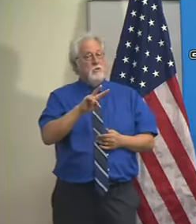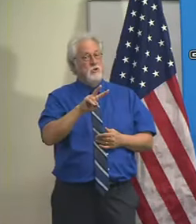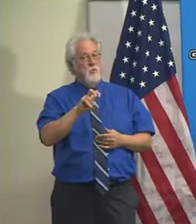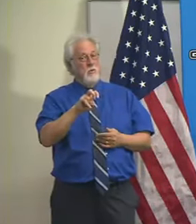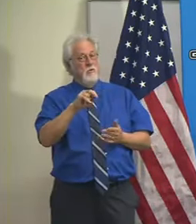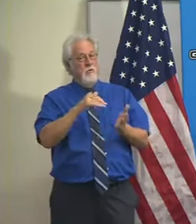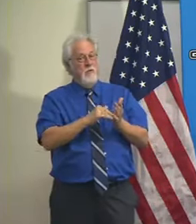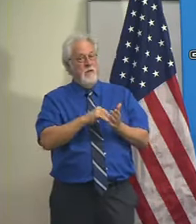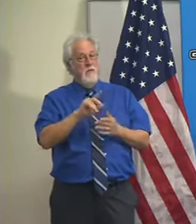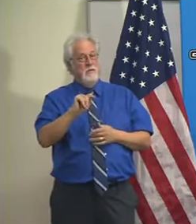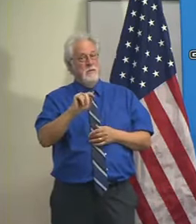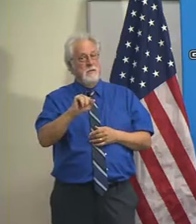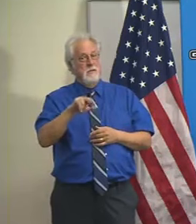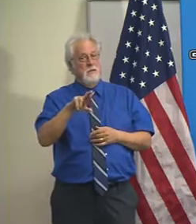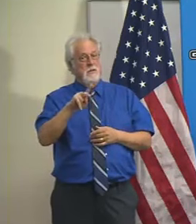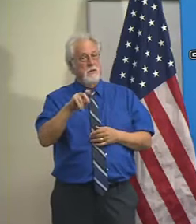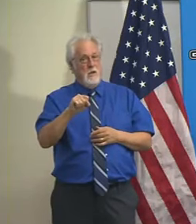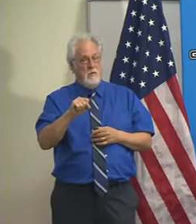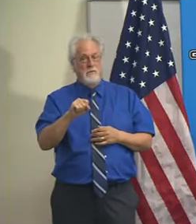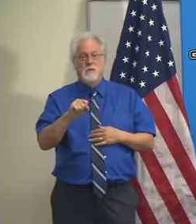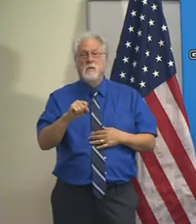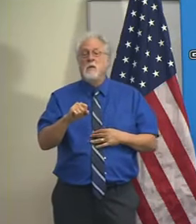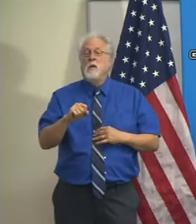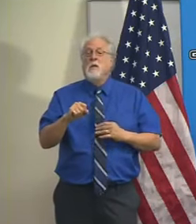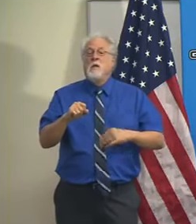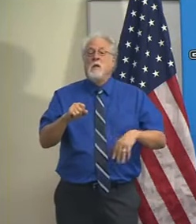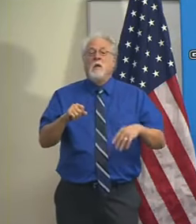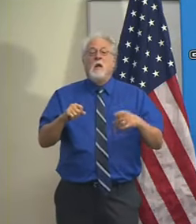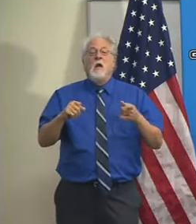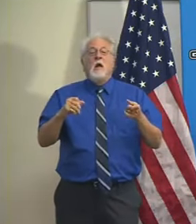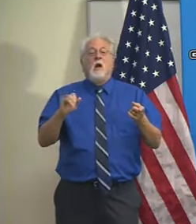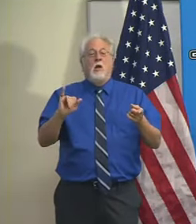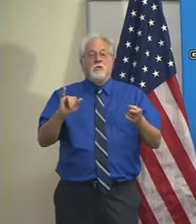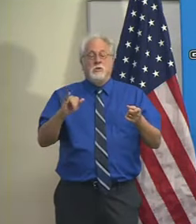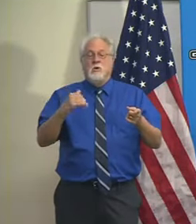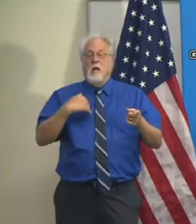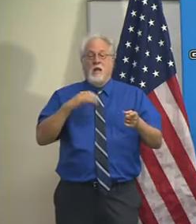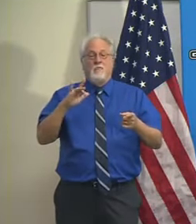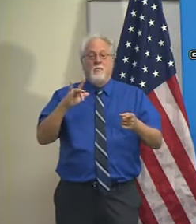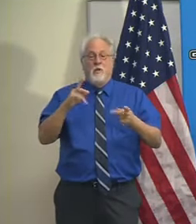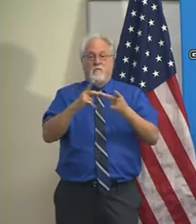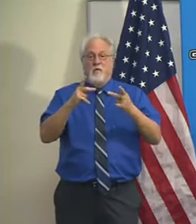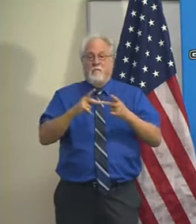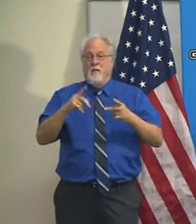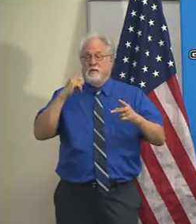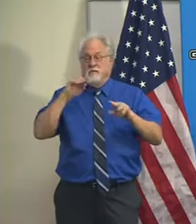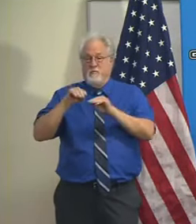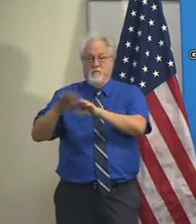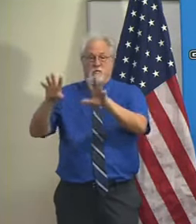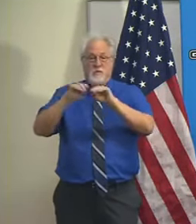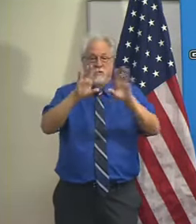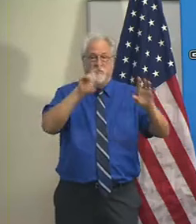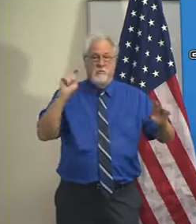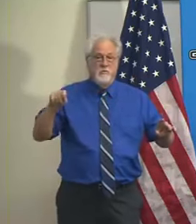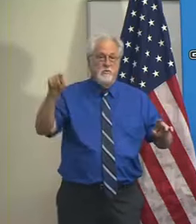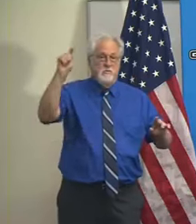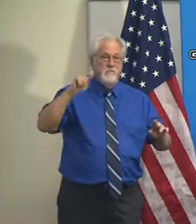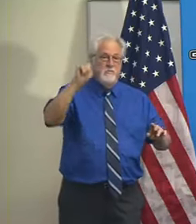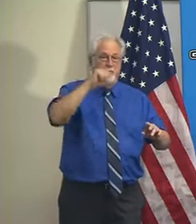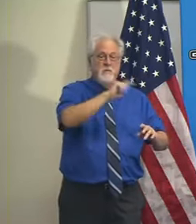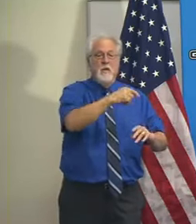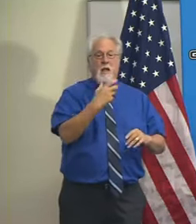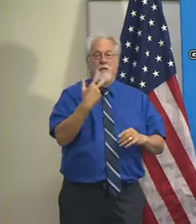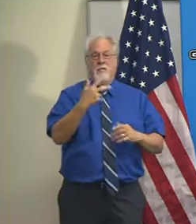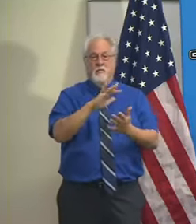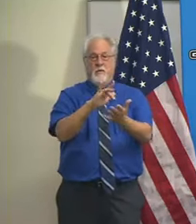tarps. They're also today supporting 25 points of distribution and three hubs. So